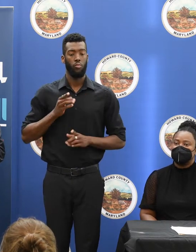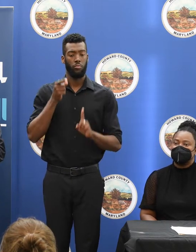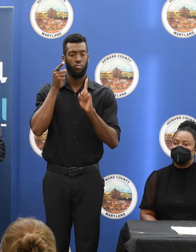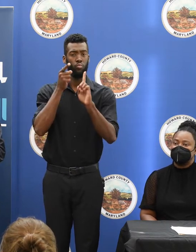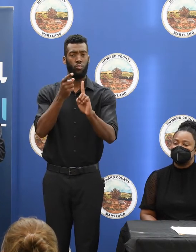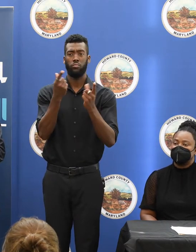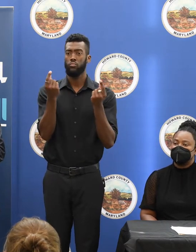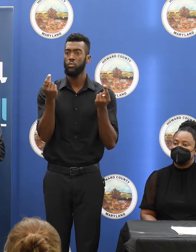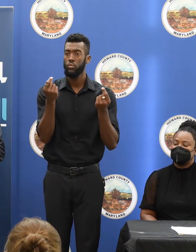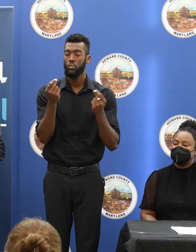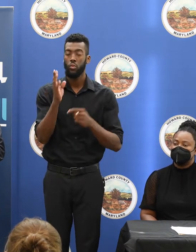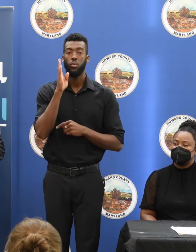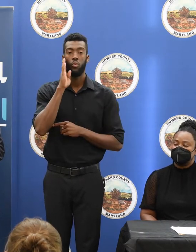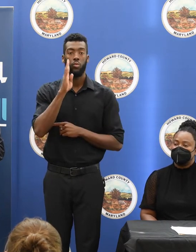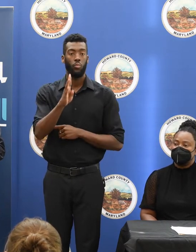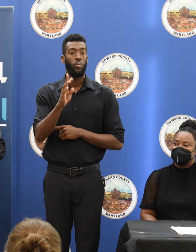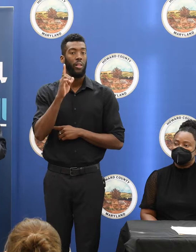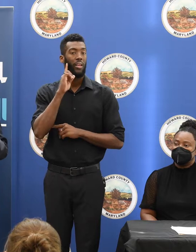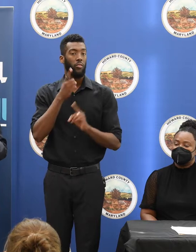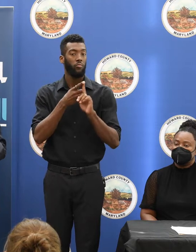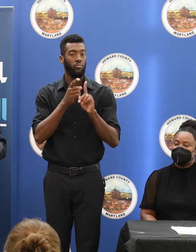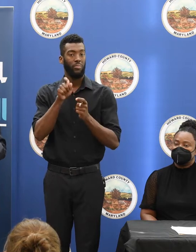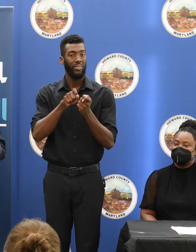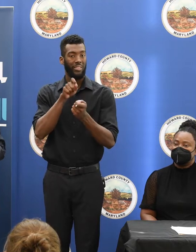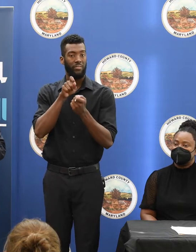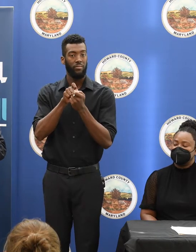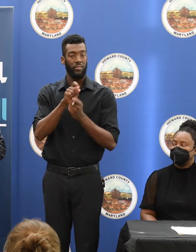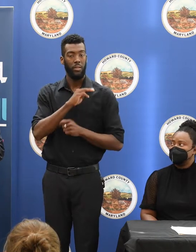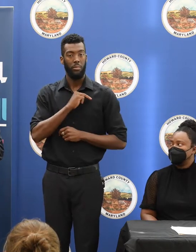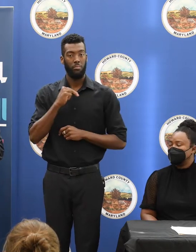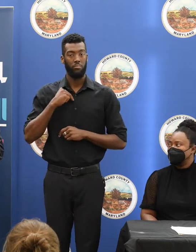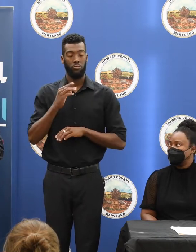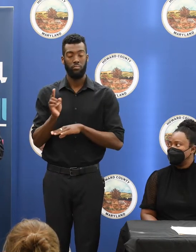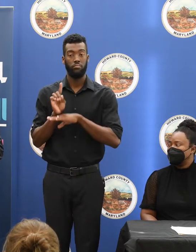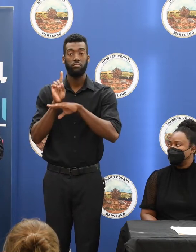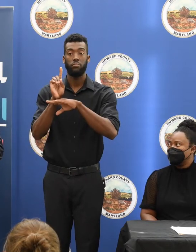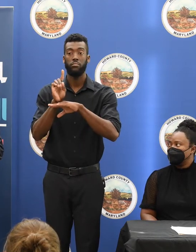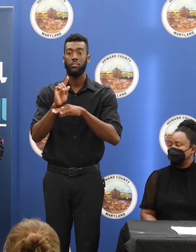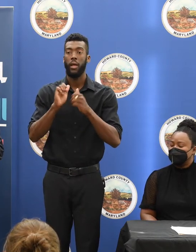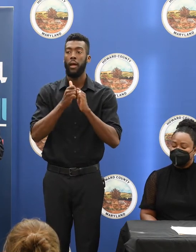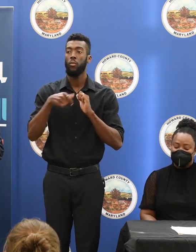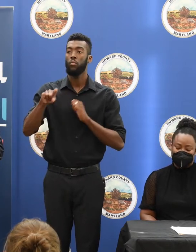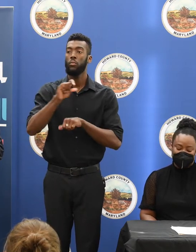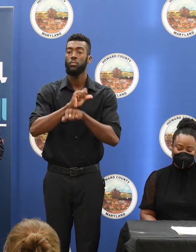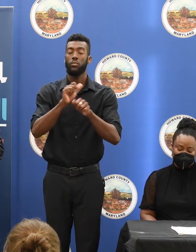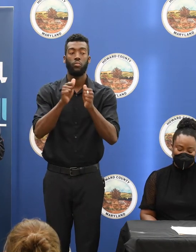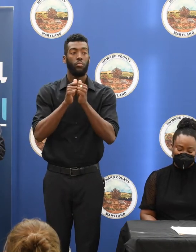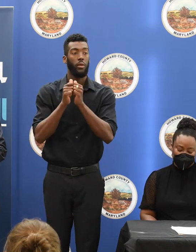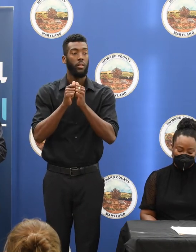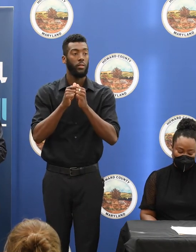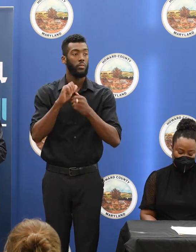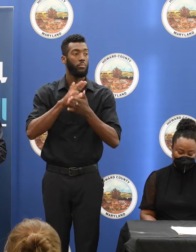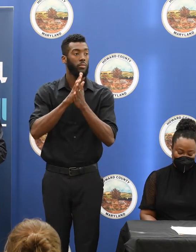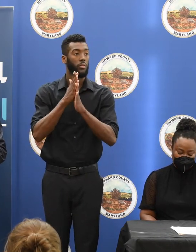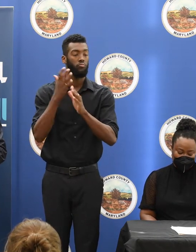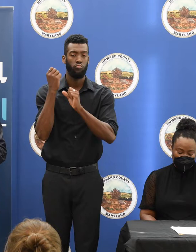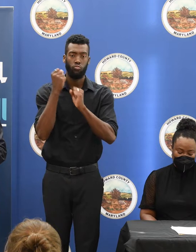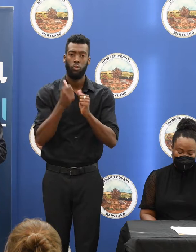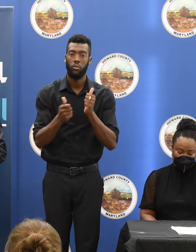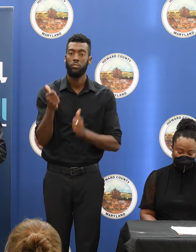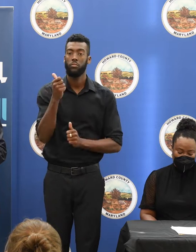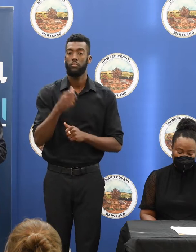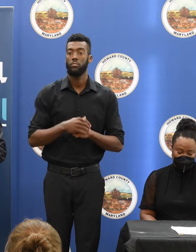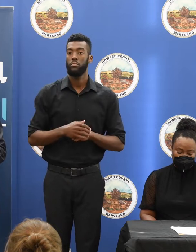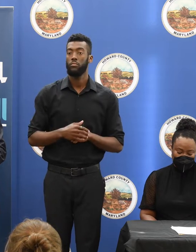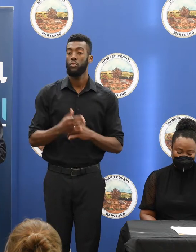their terrific members and how we can work together to make it stronger. There are two goals